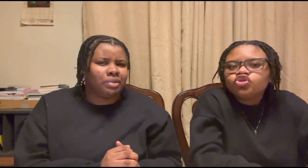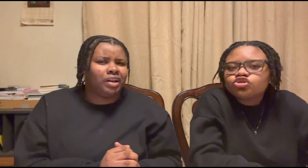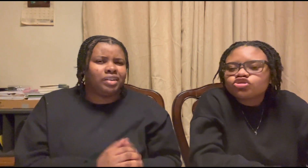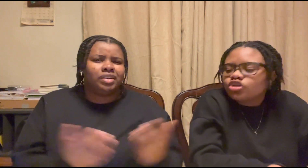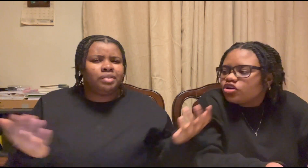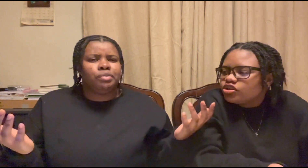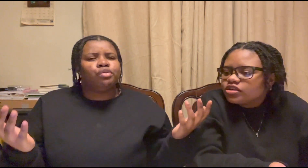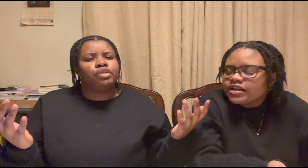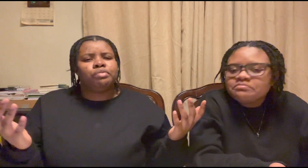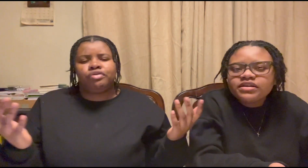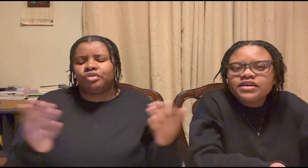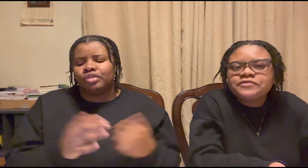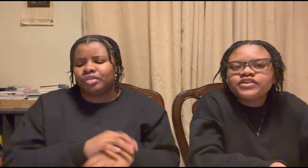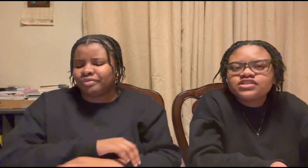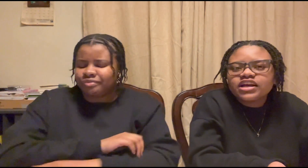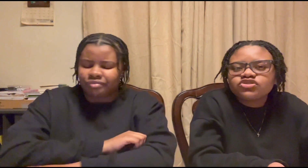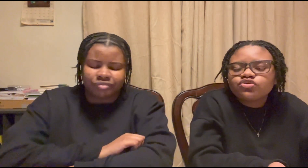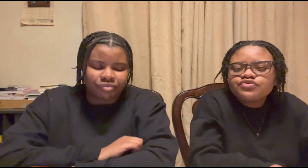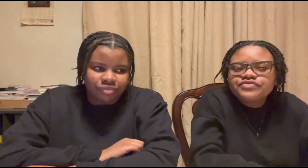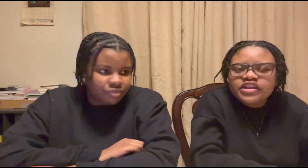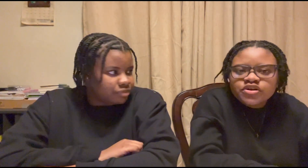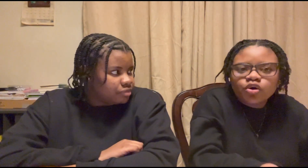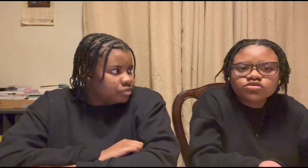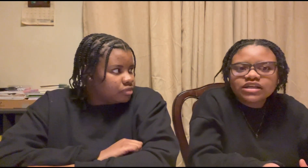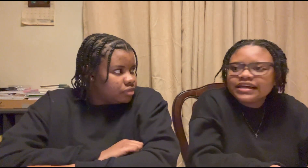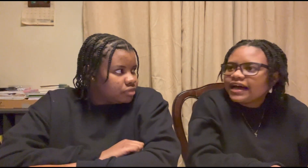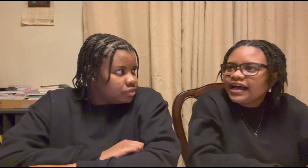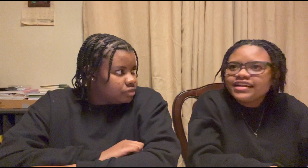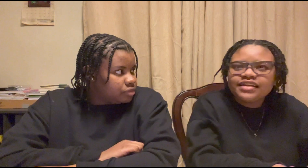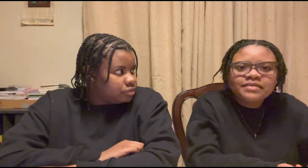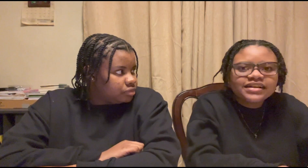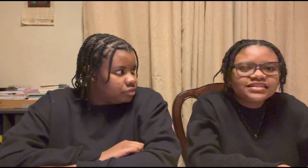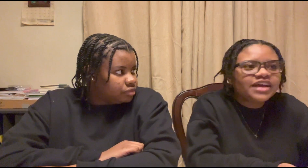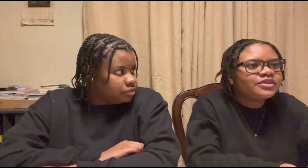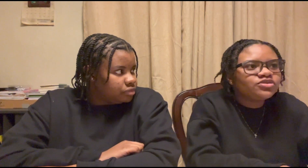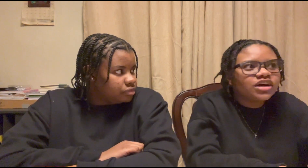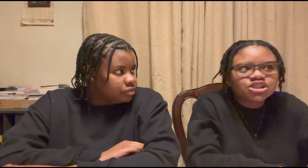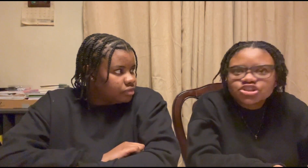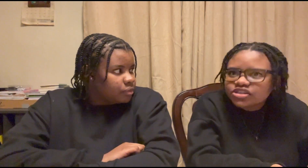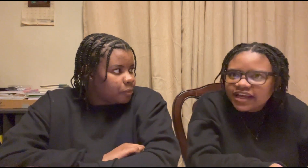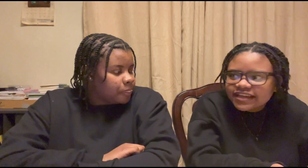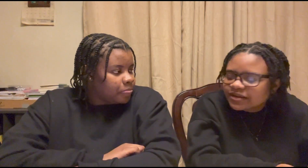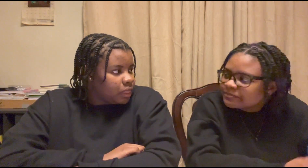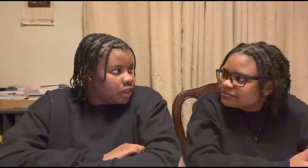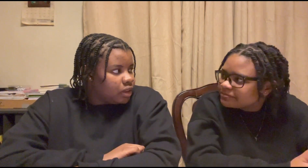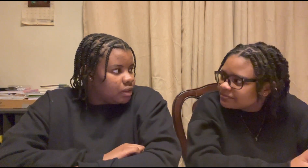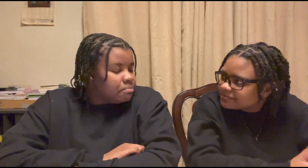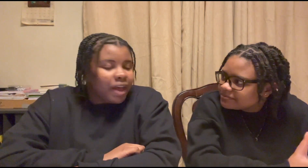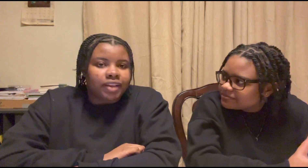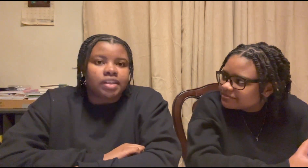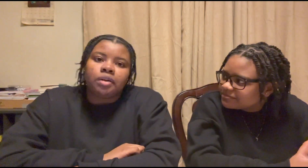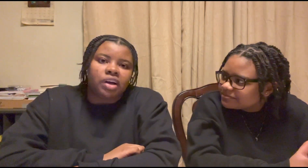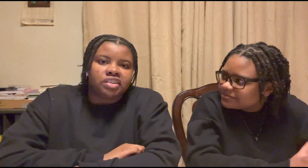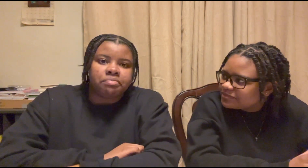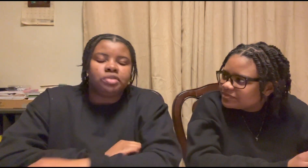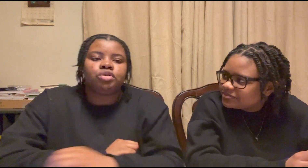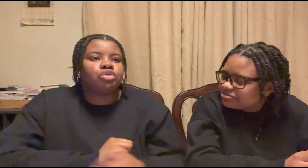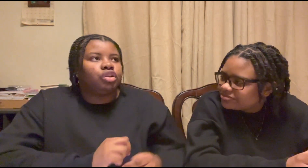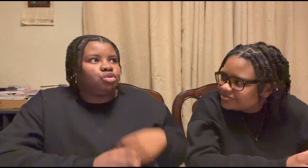on you scroll it feels like two videos and then by the time i look at 3am max i'll watch me scroll to